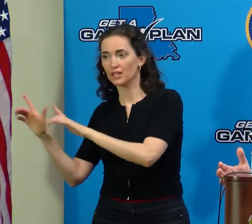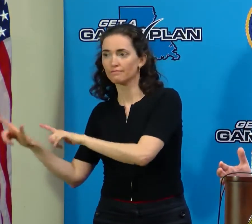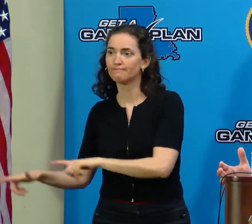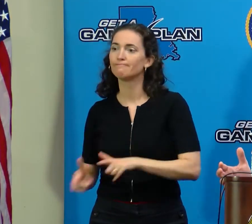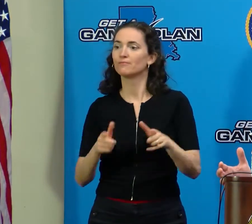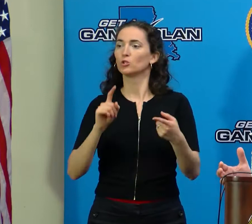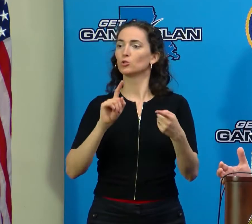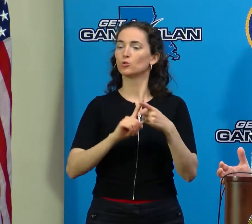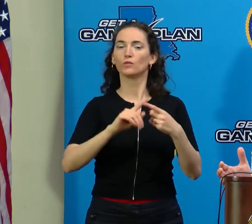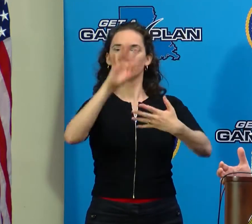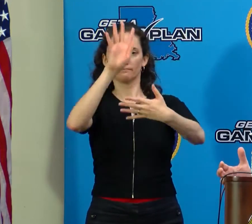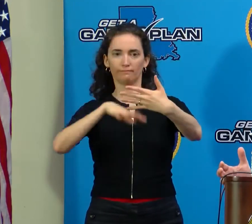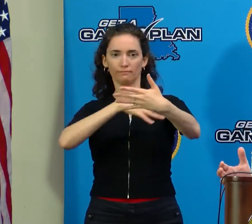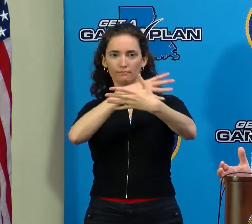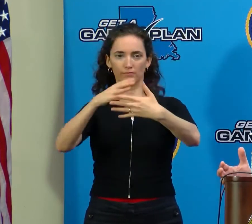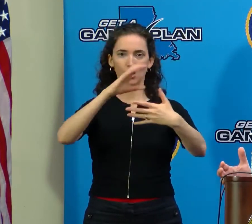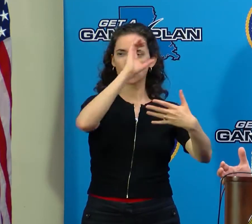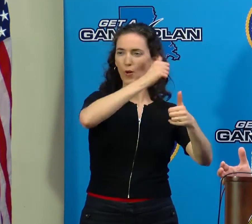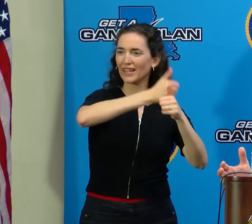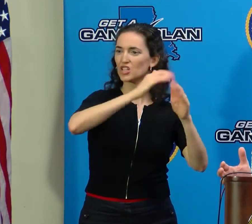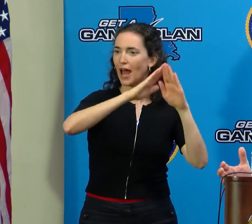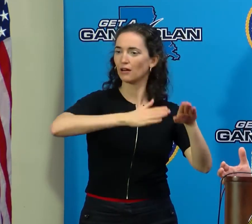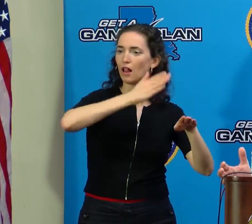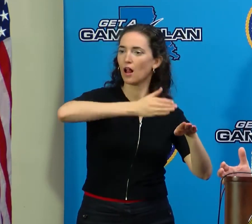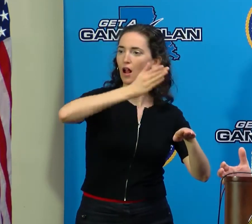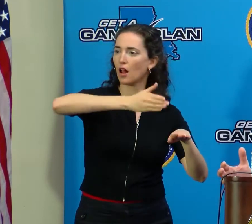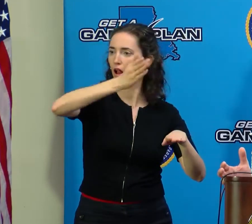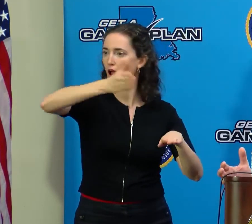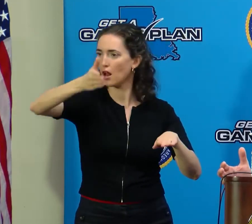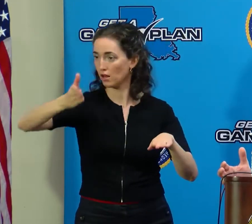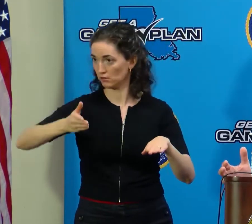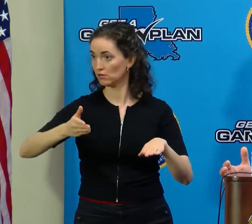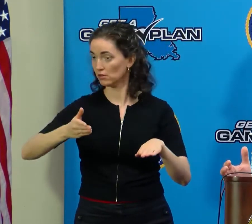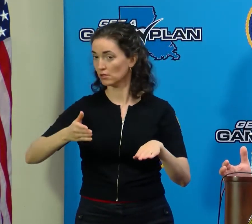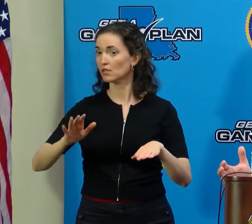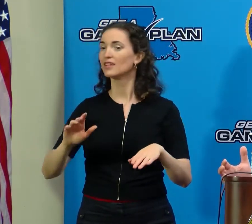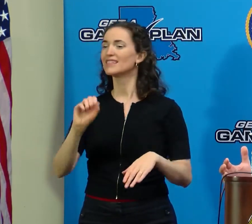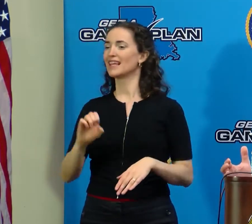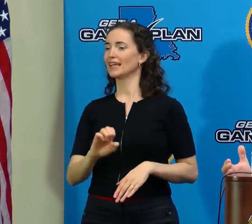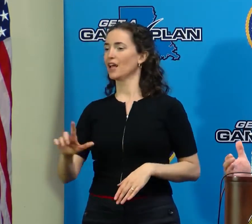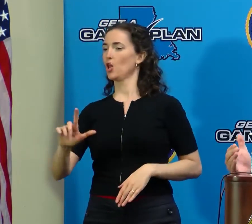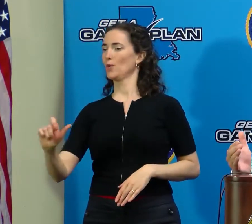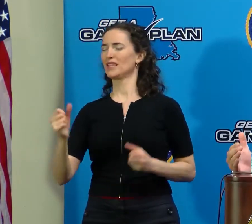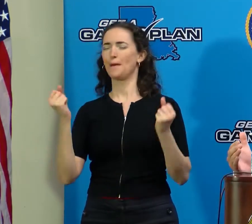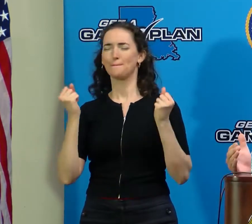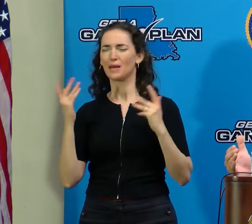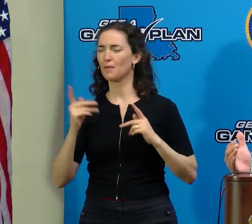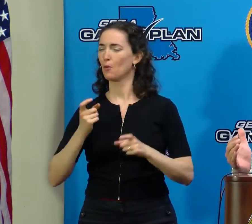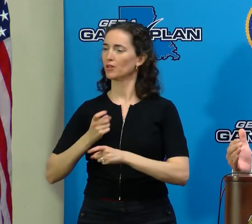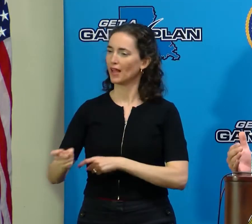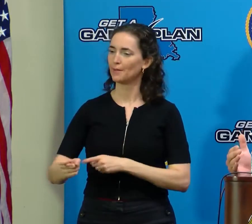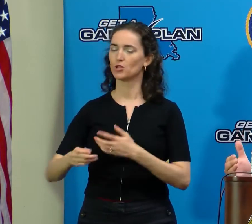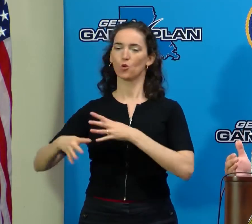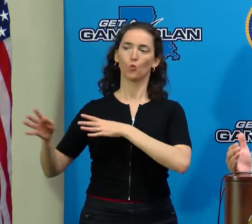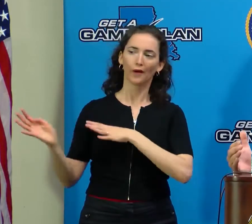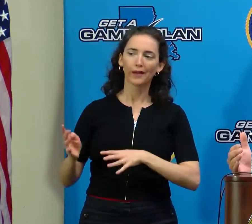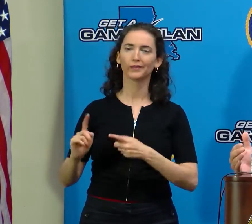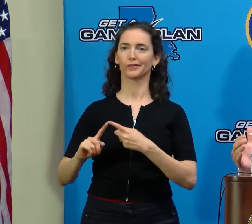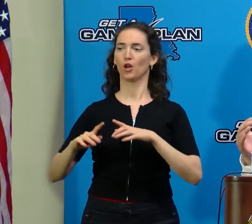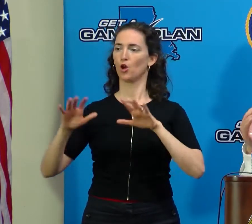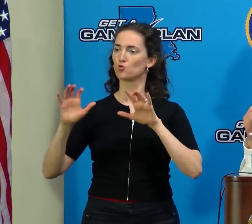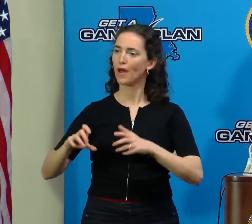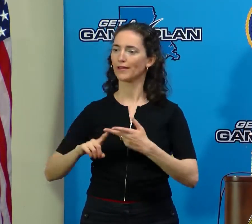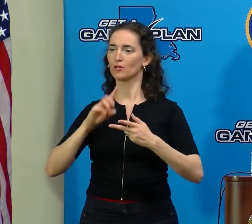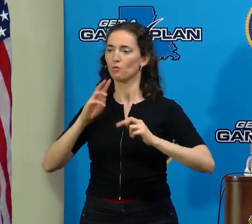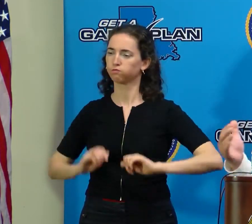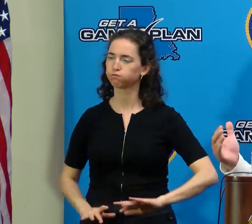populated areas in southeast Louisiana that received such damage, whether it was from the wind or from the rain or the storm